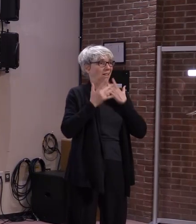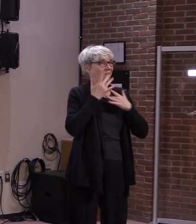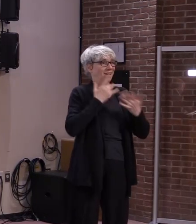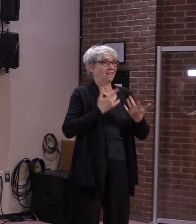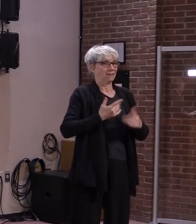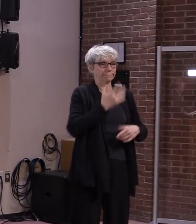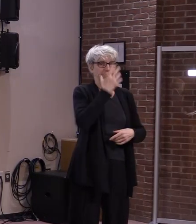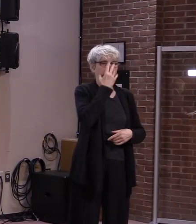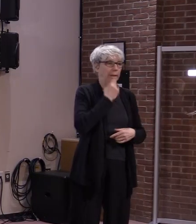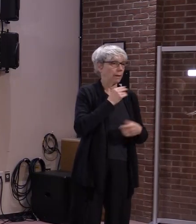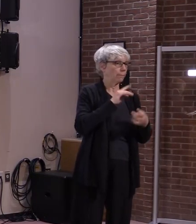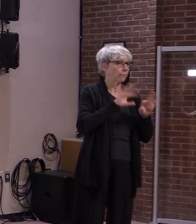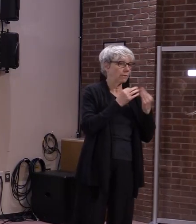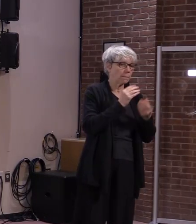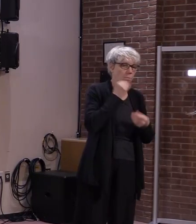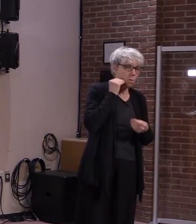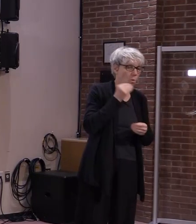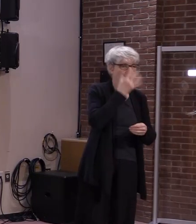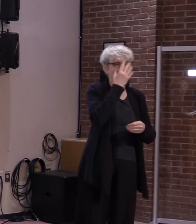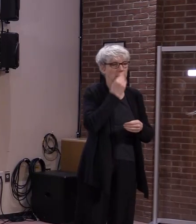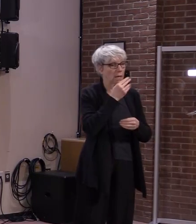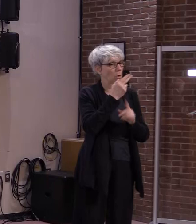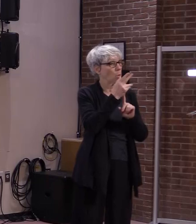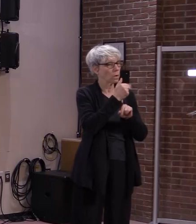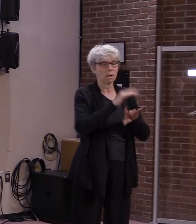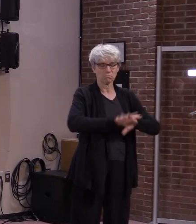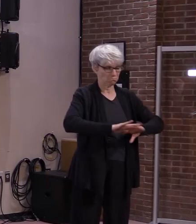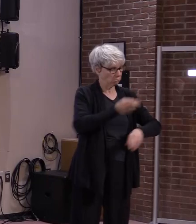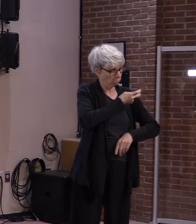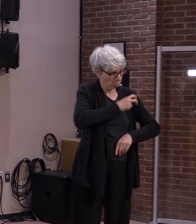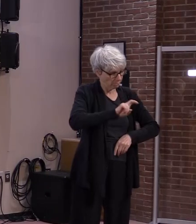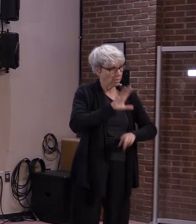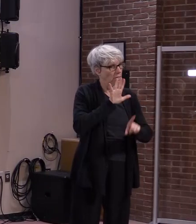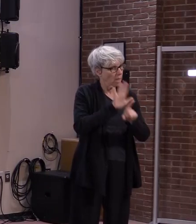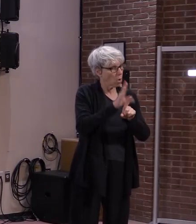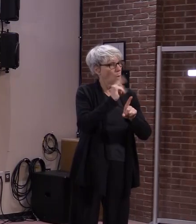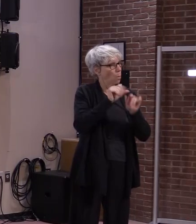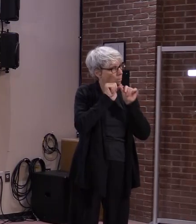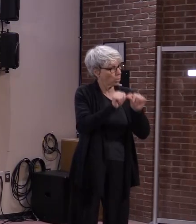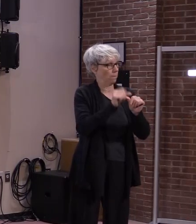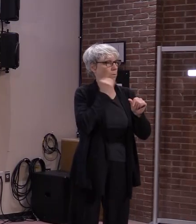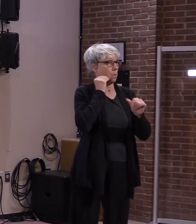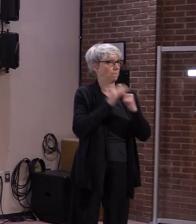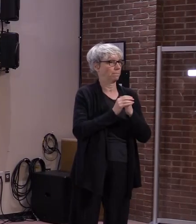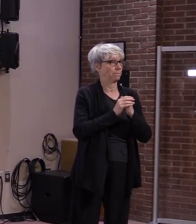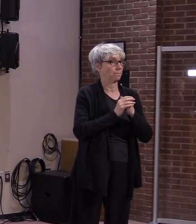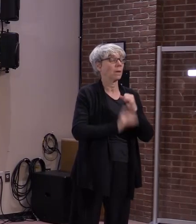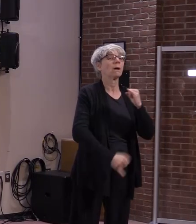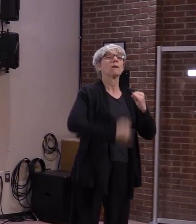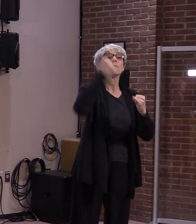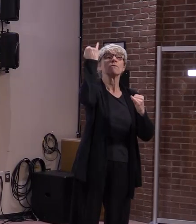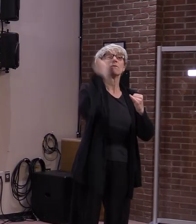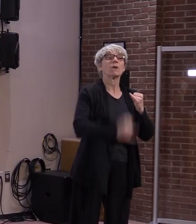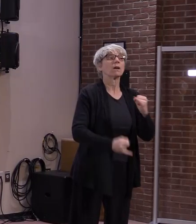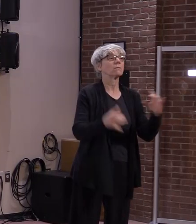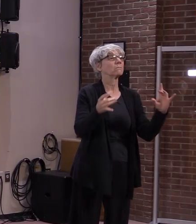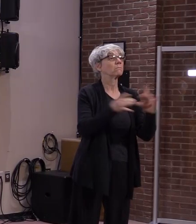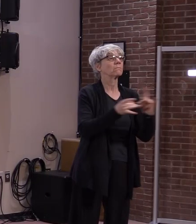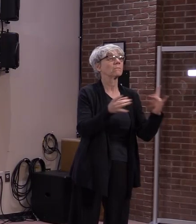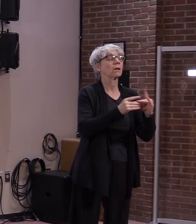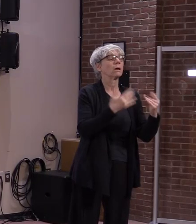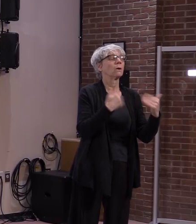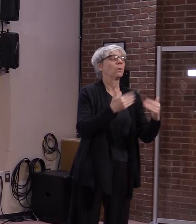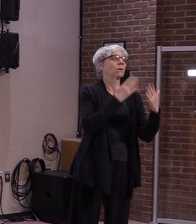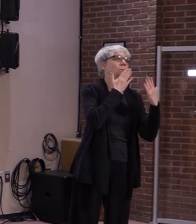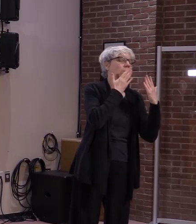is available. I'll wrap it up by extending my deepest gratitude to all